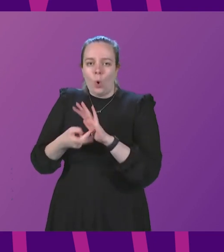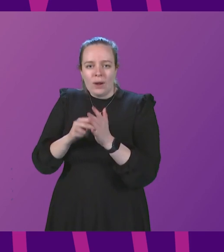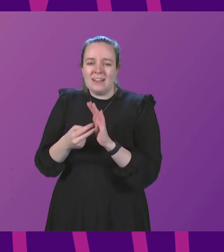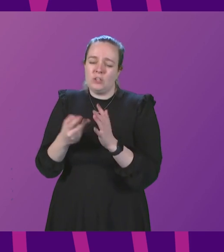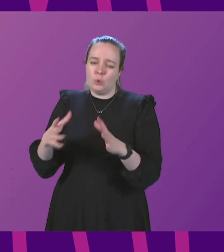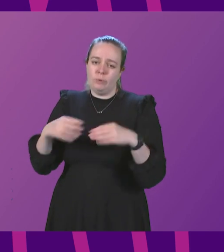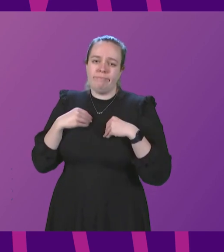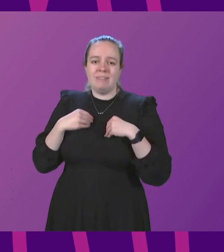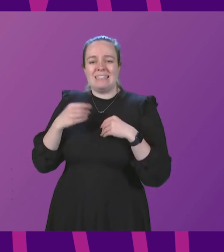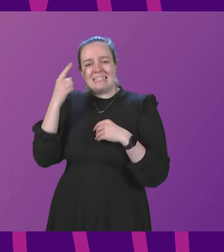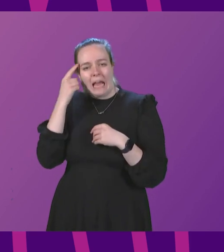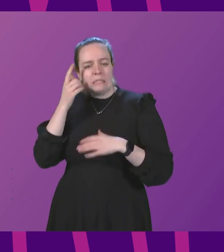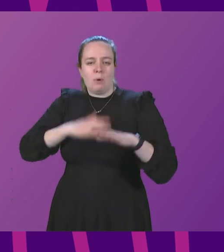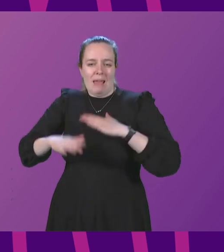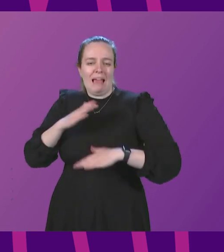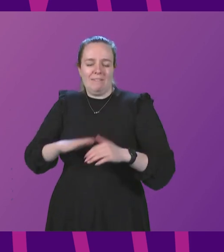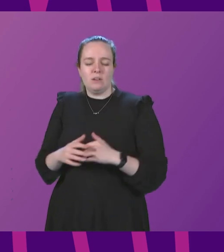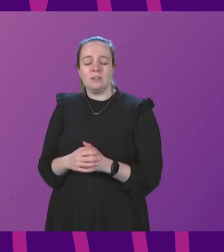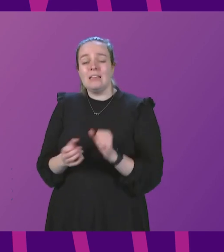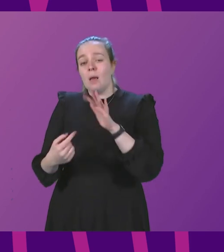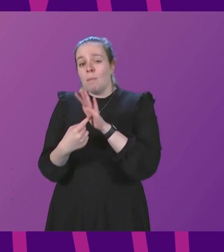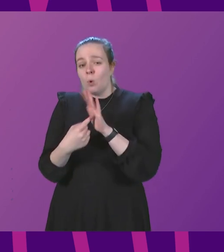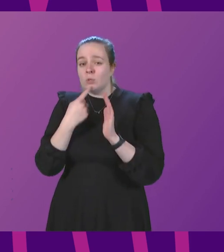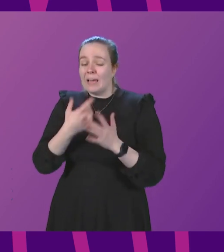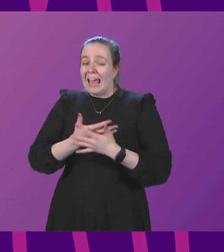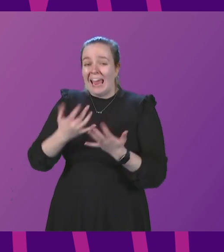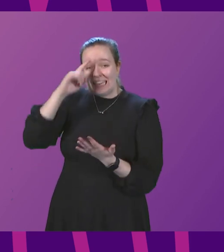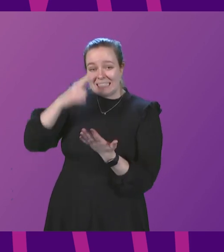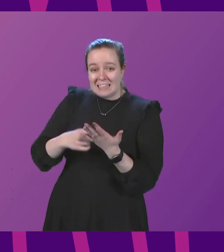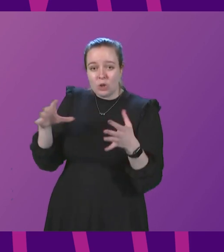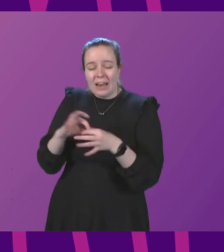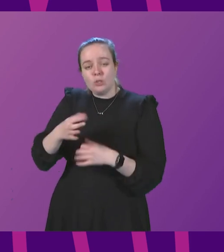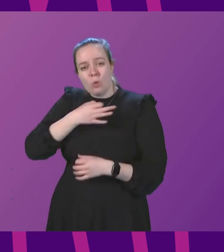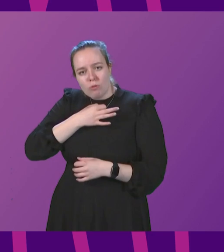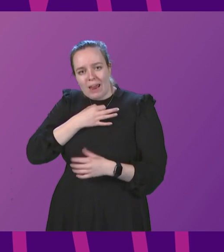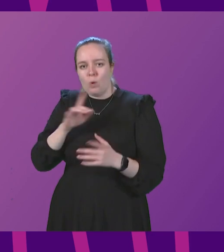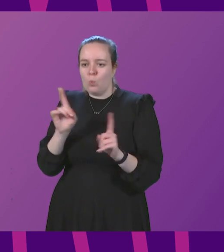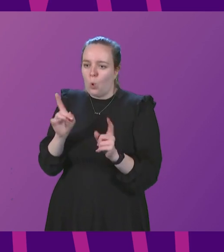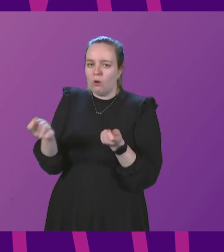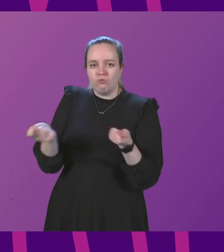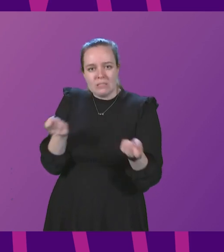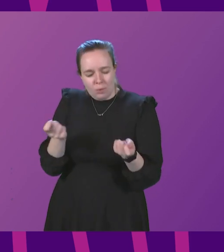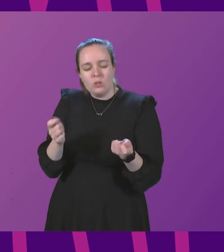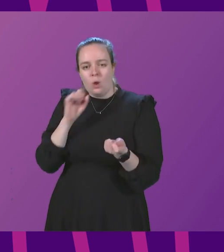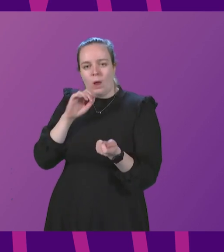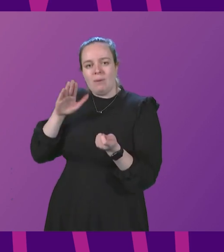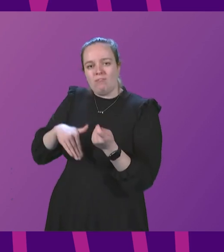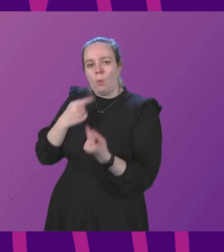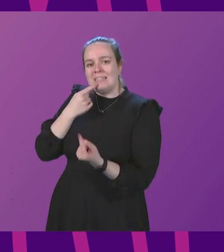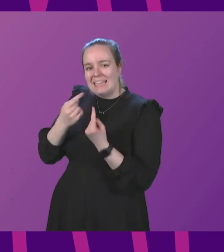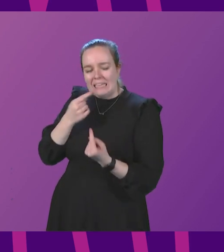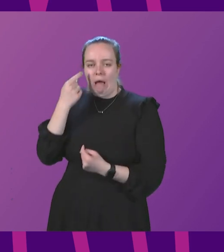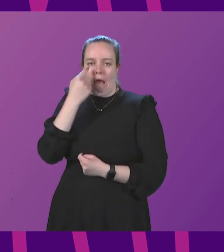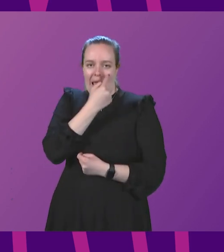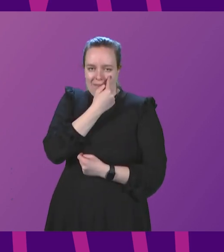health behaviours. It is important to stress that any decision about the threat level and what the appropriate response should be will be guided by data and